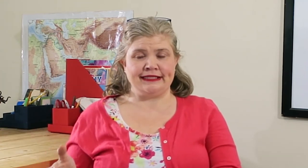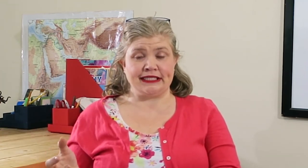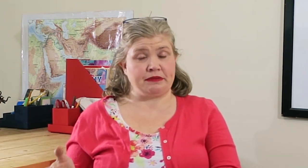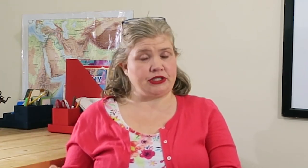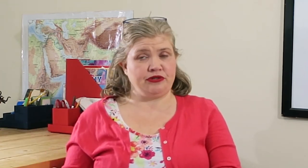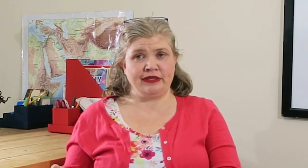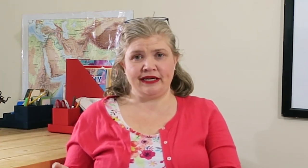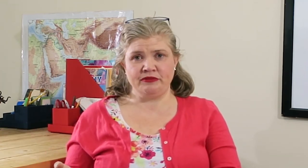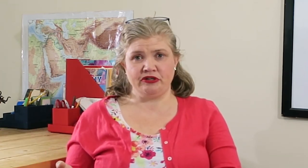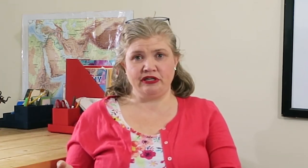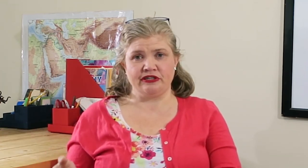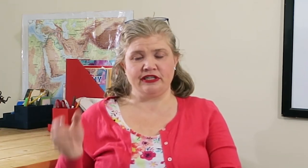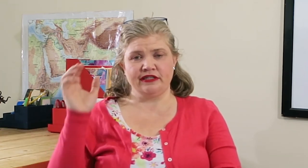especially when times are hard,